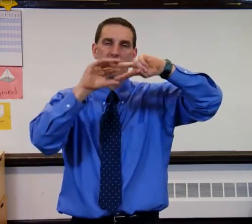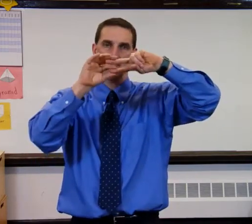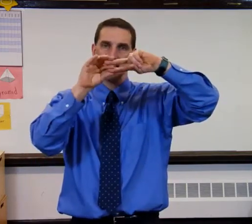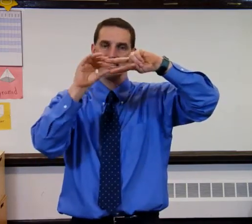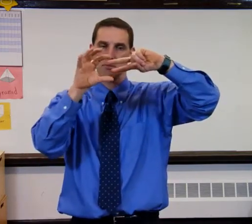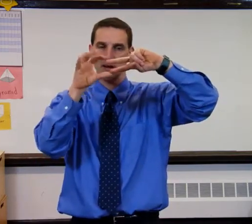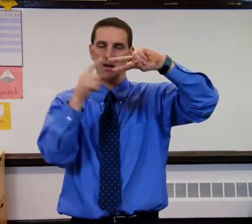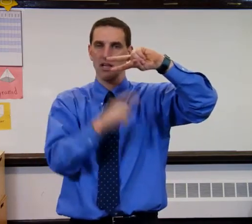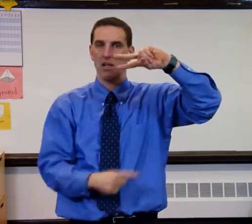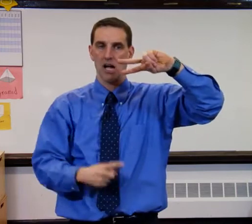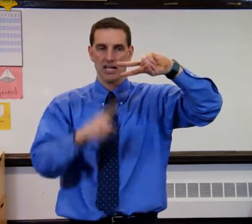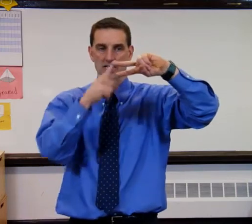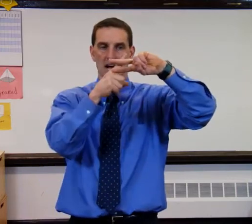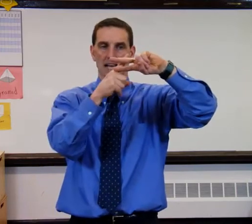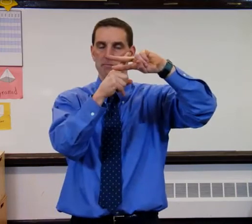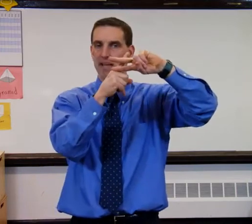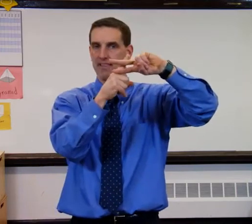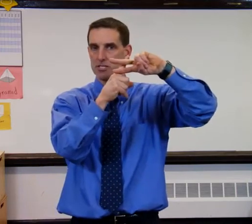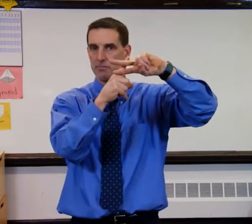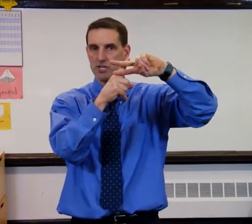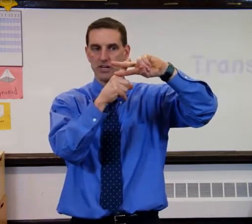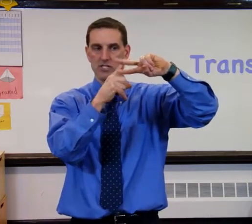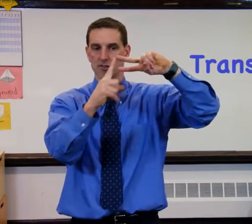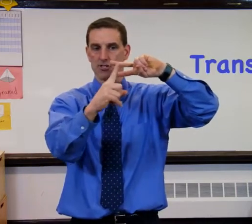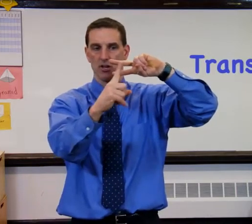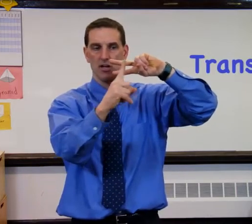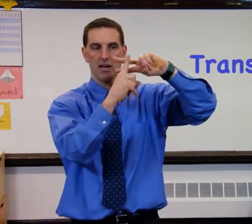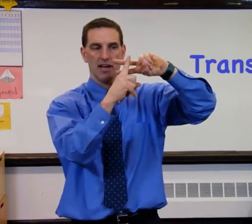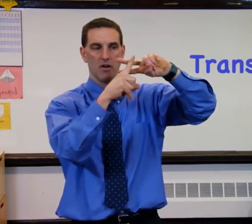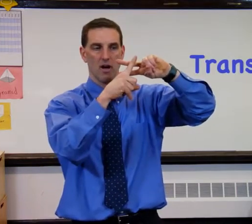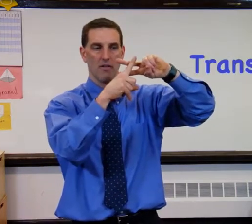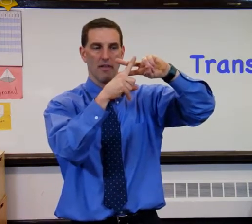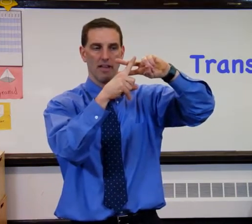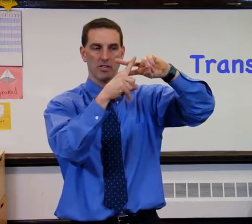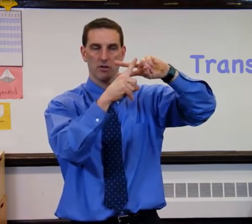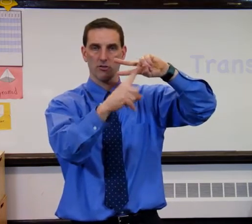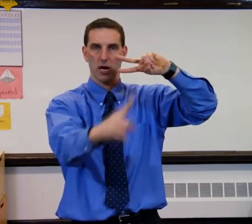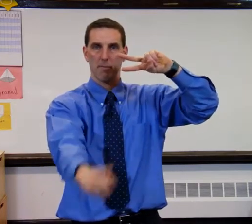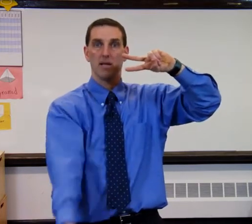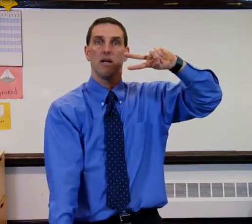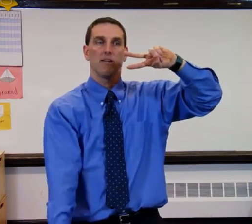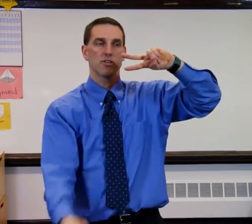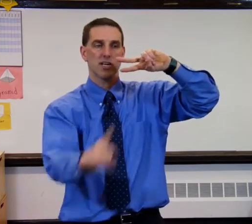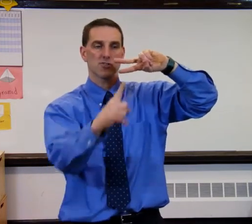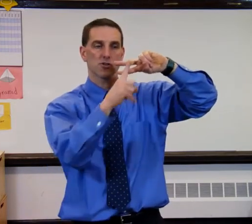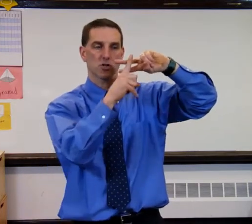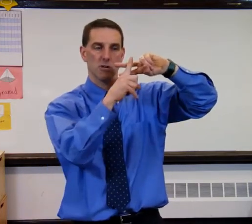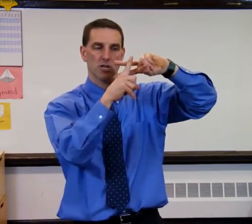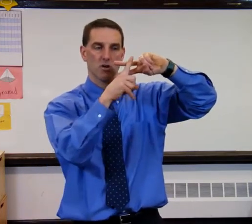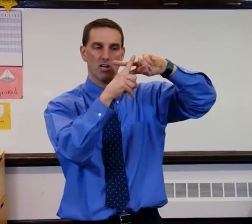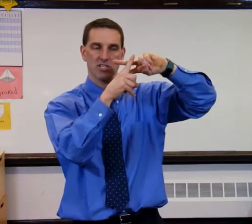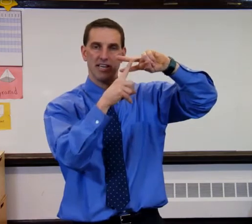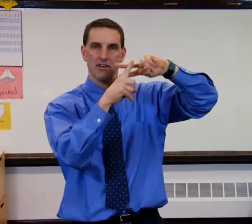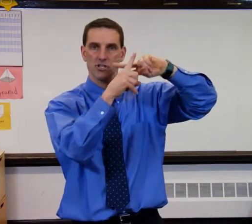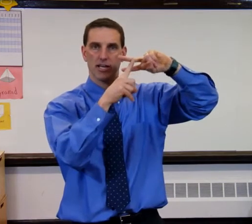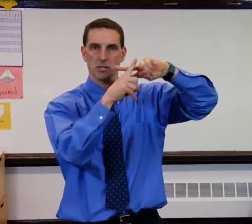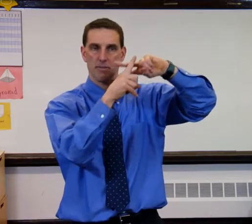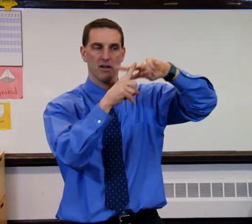of these as parallel lines, I can make this my transversal. I don't know how well that shows up, but the transversal comes across and intersects the parallel